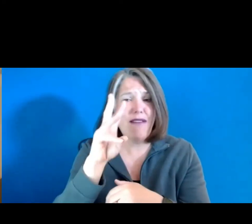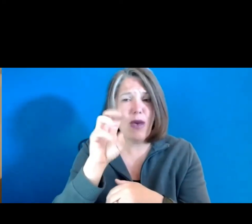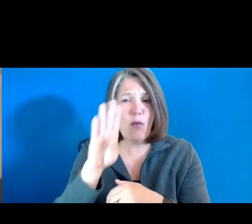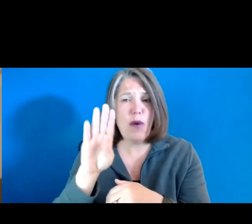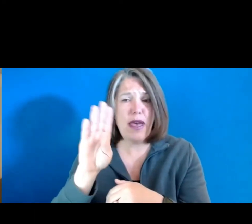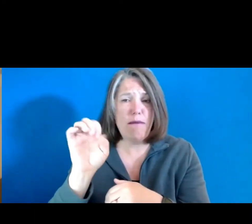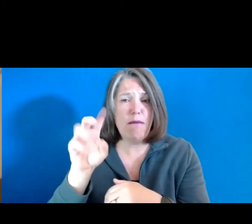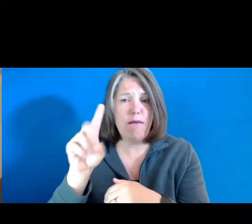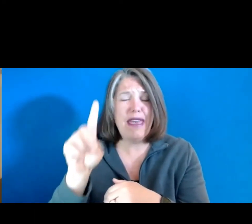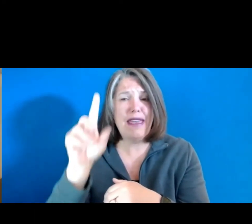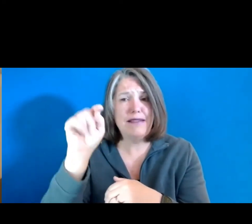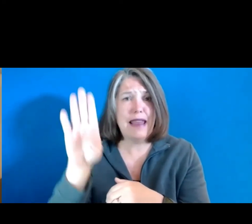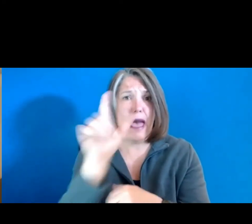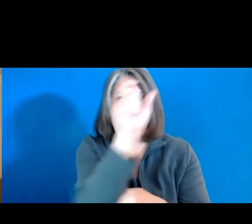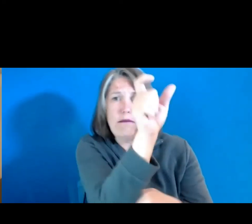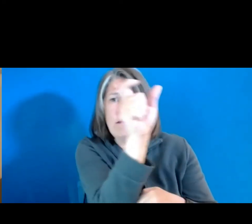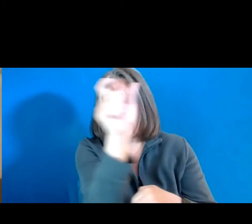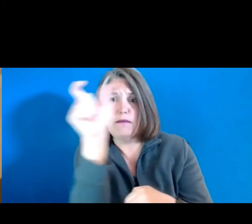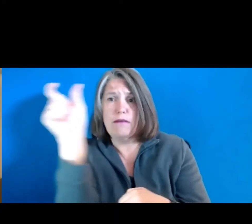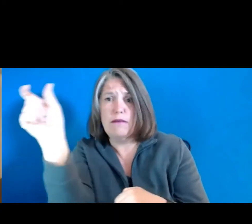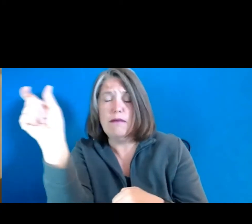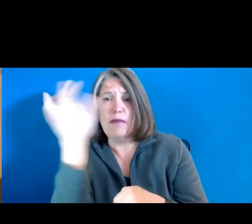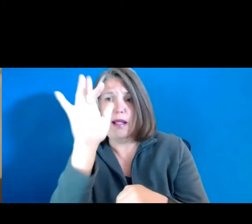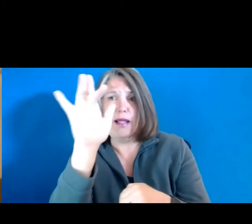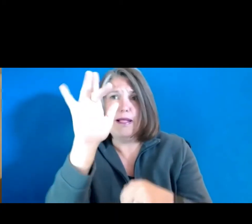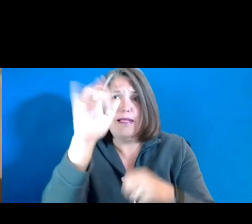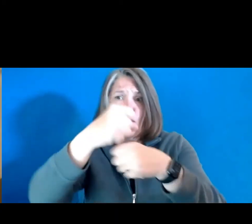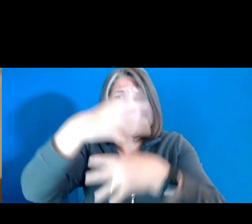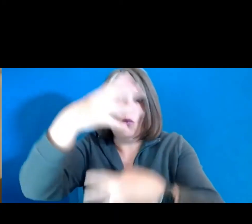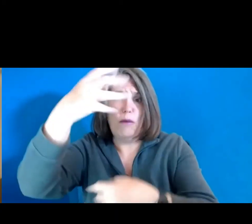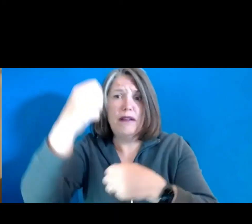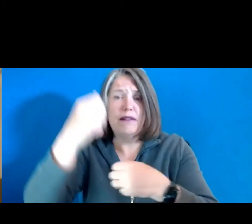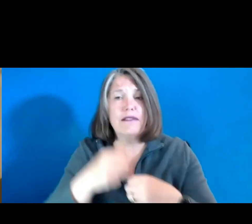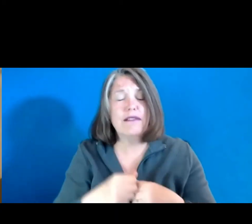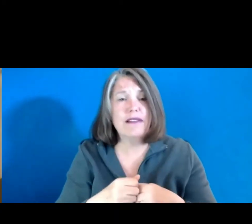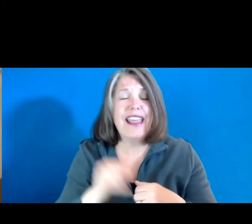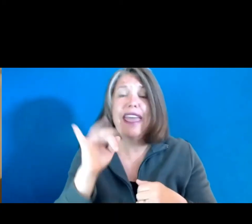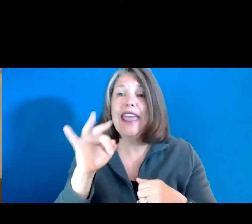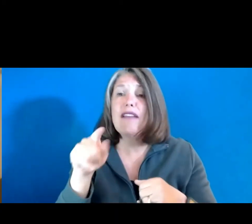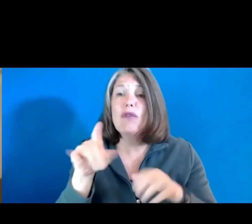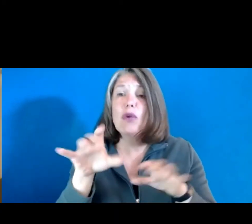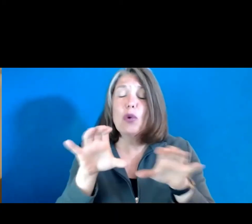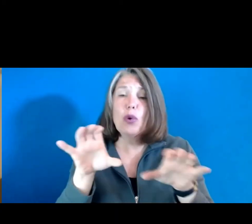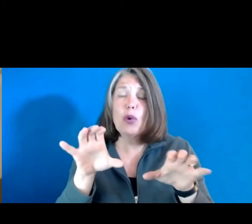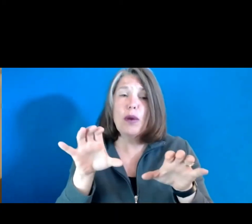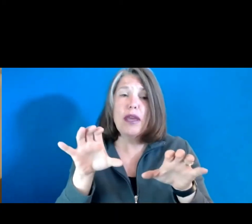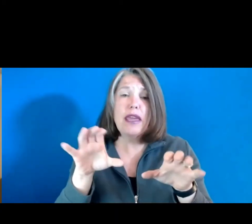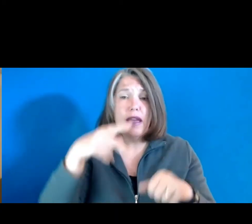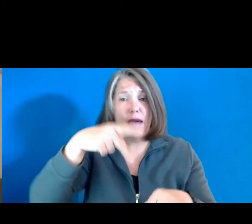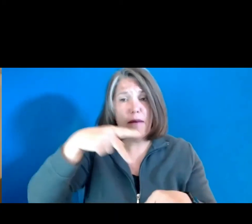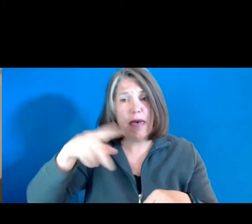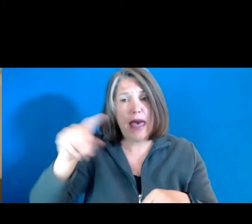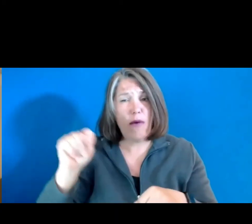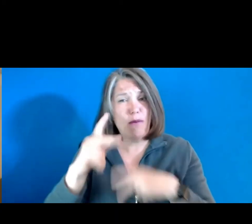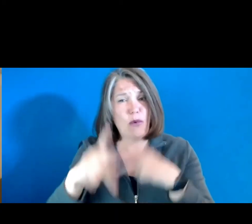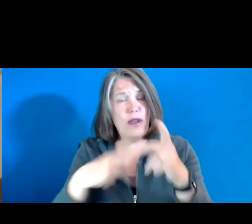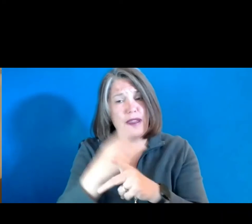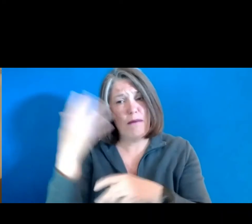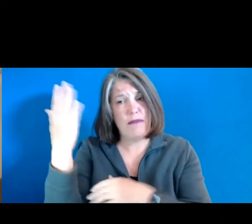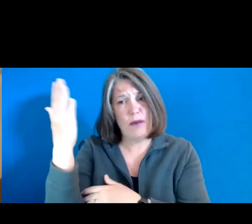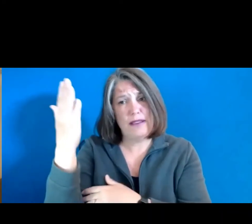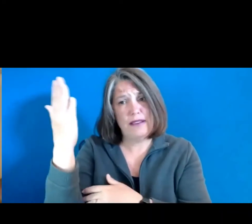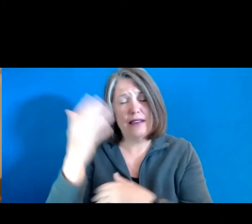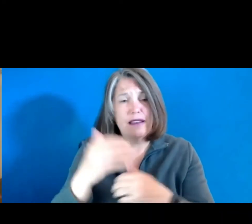tab open on the top of your screen. If you are doing a PowerPoint type presentation